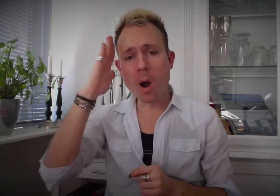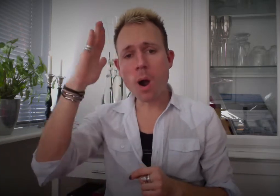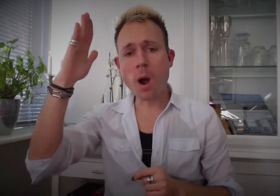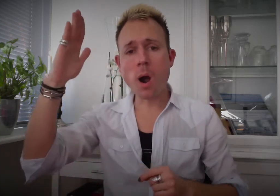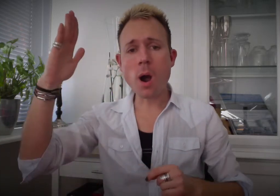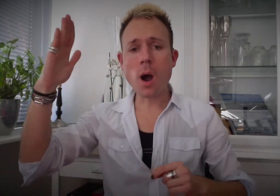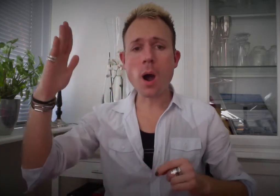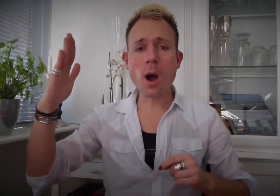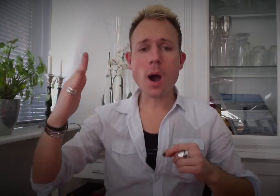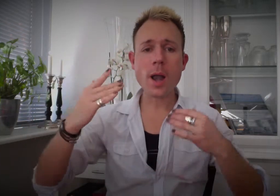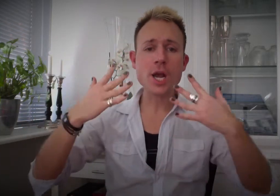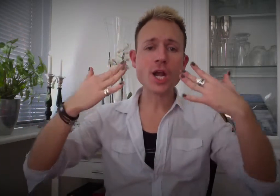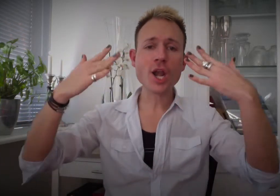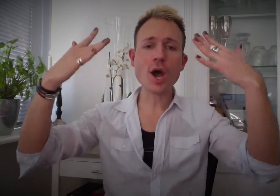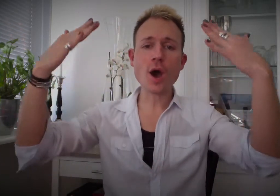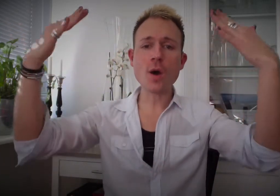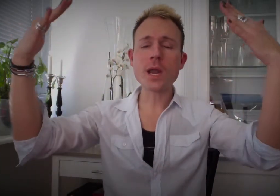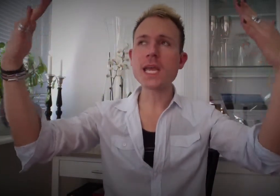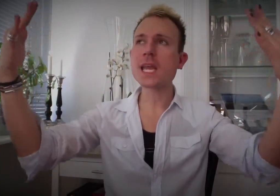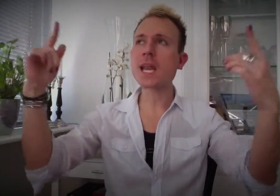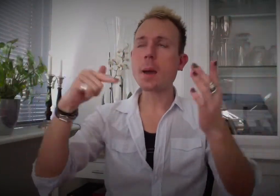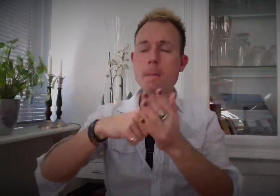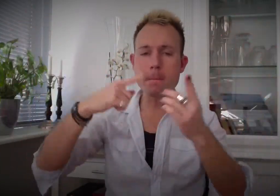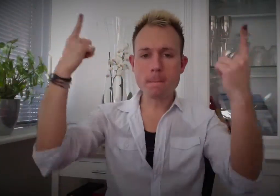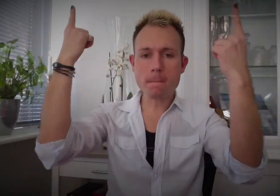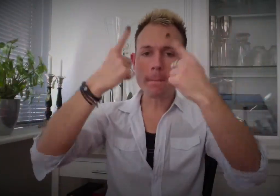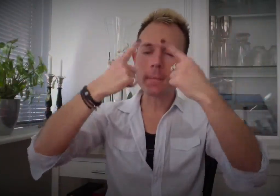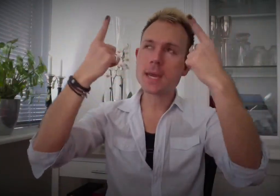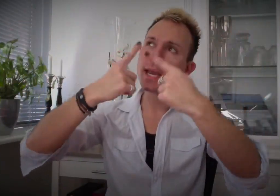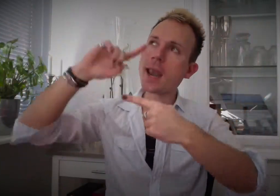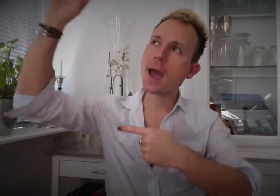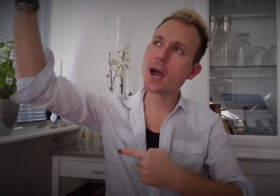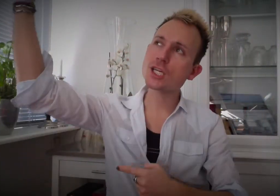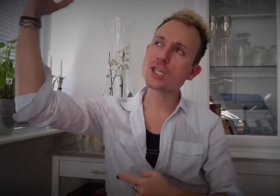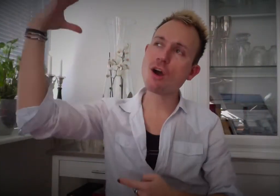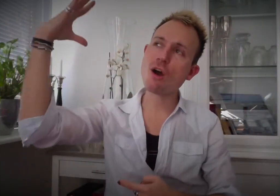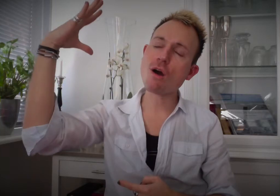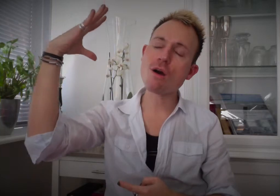Morning glory and midnight sun